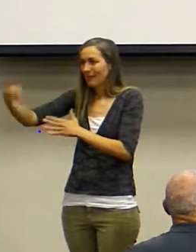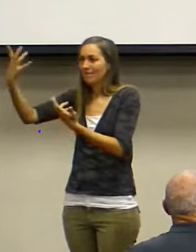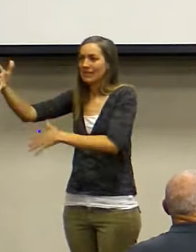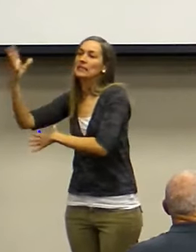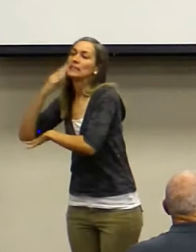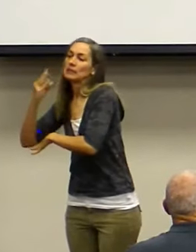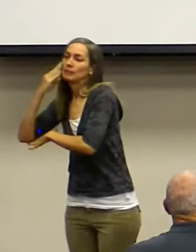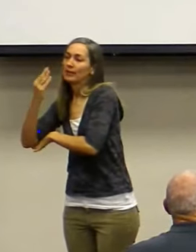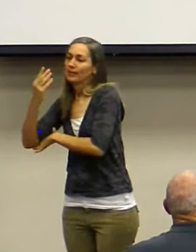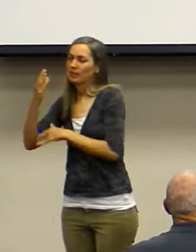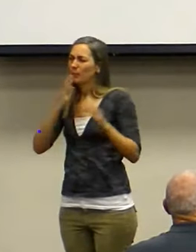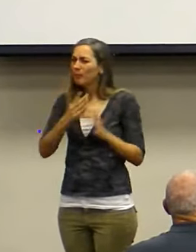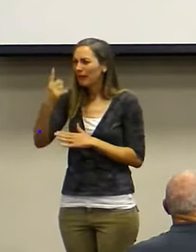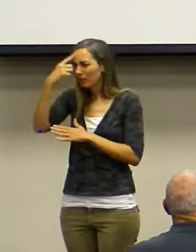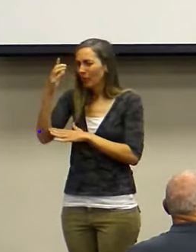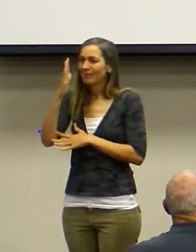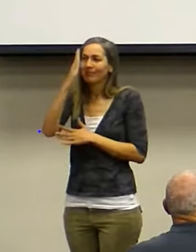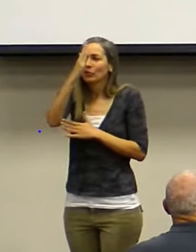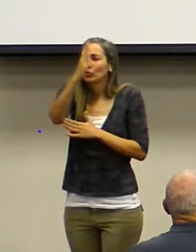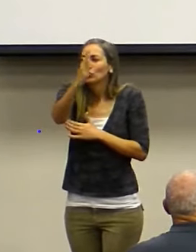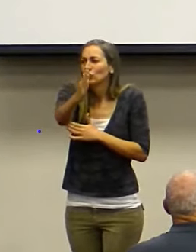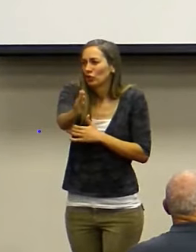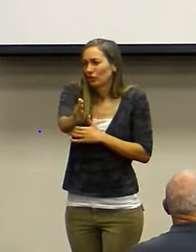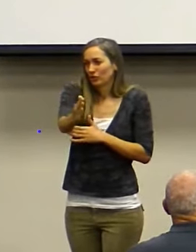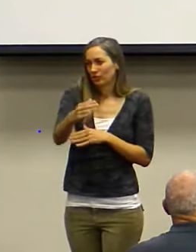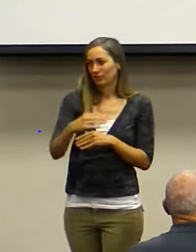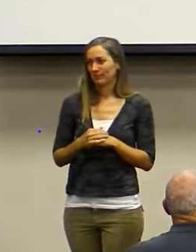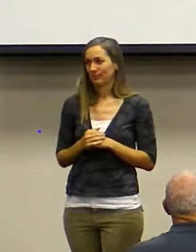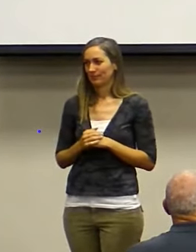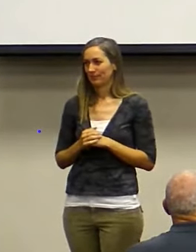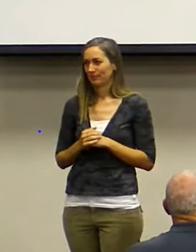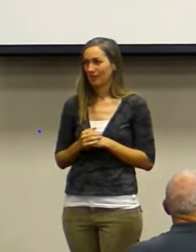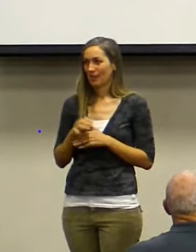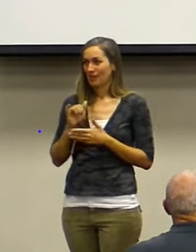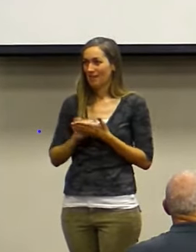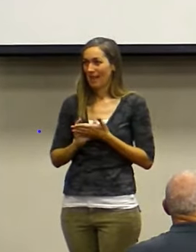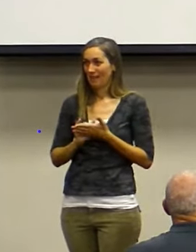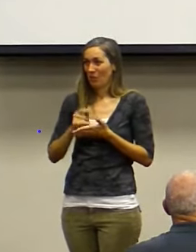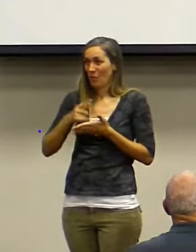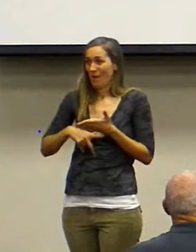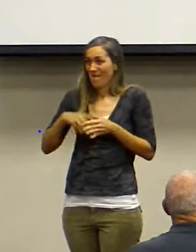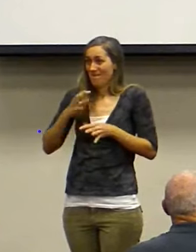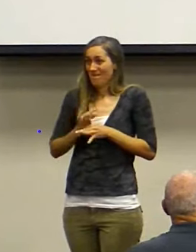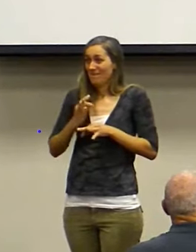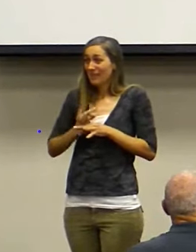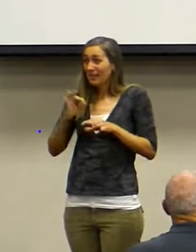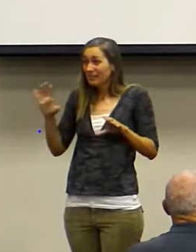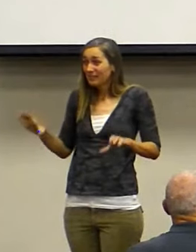They're preparing you for something way ahead. And that's what faith does.